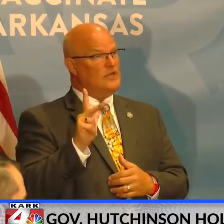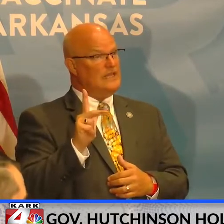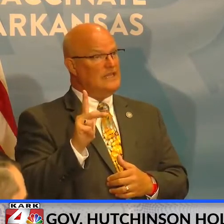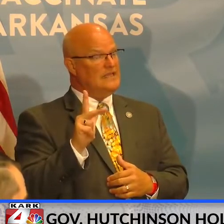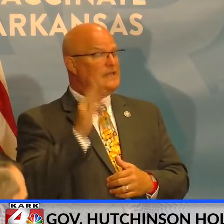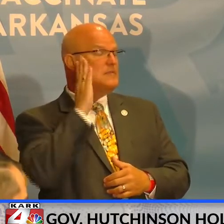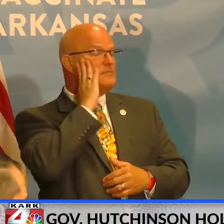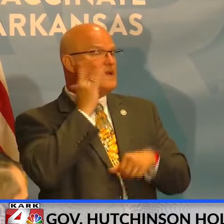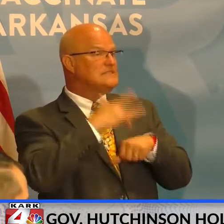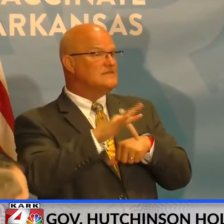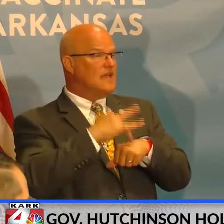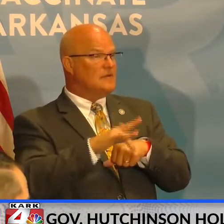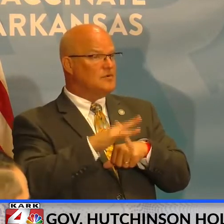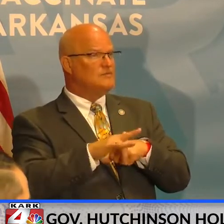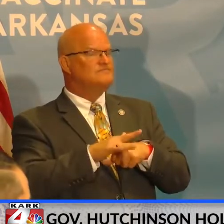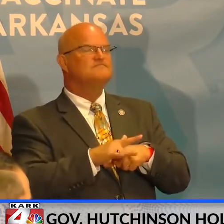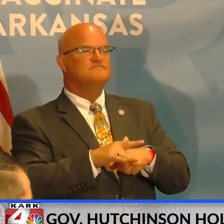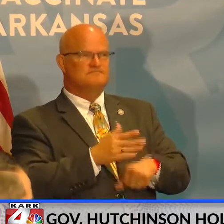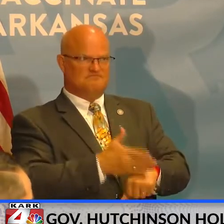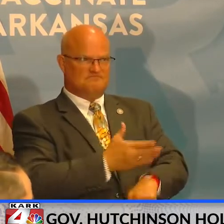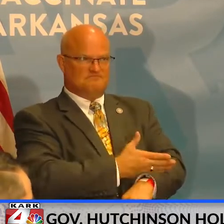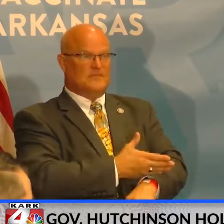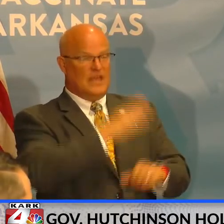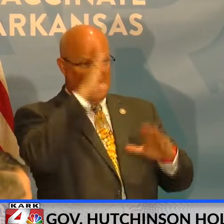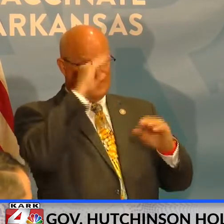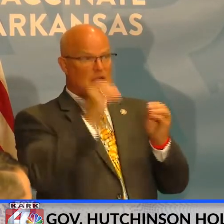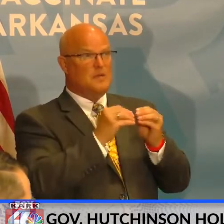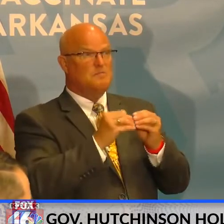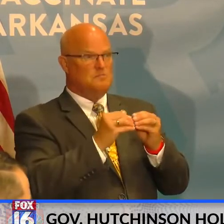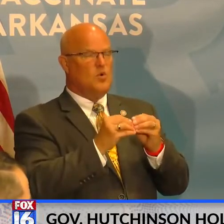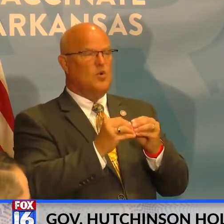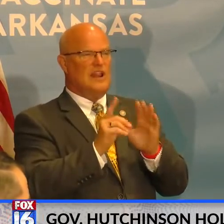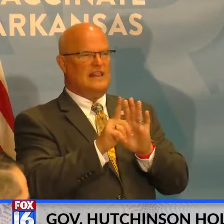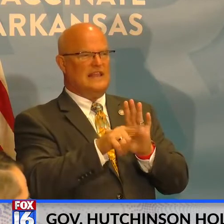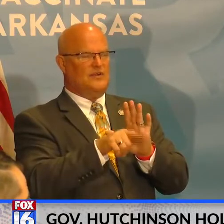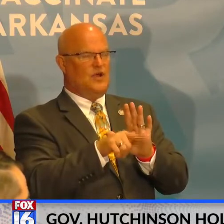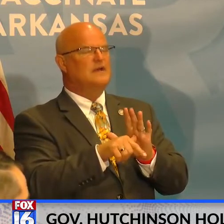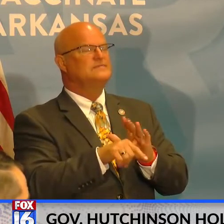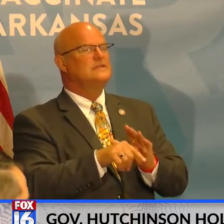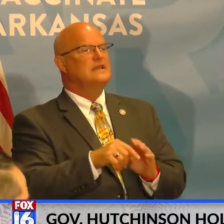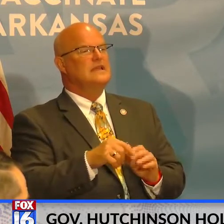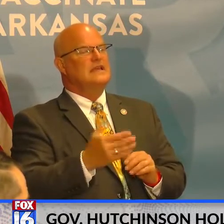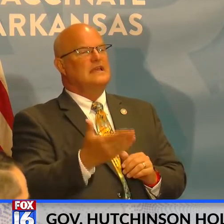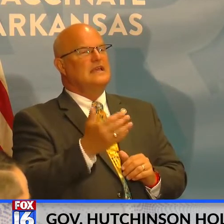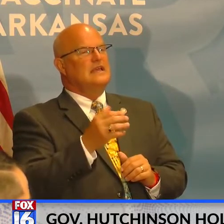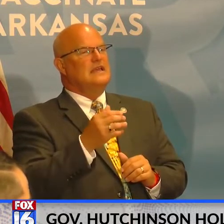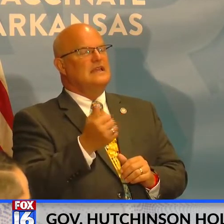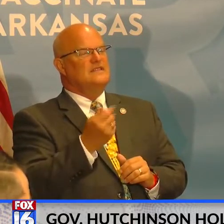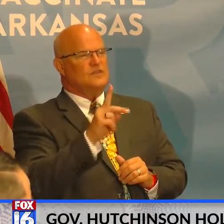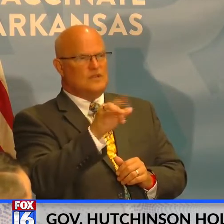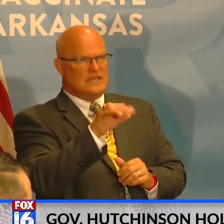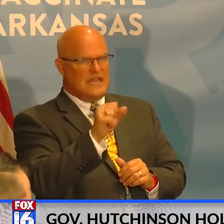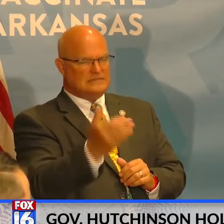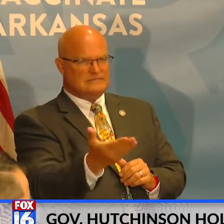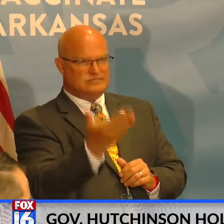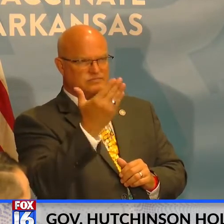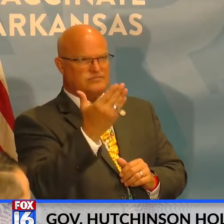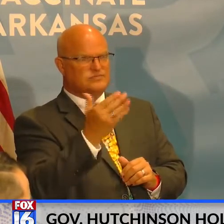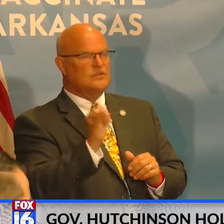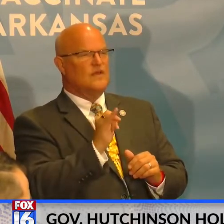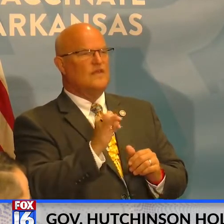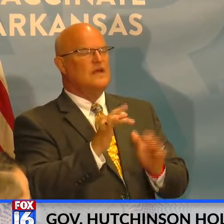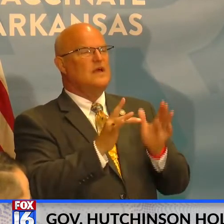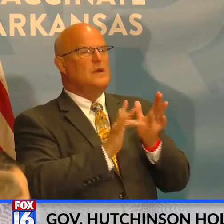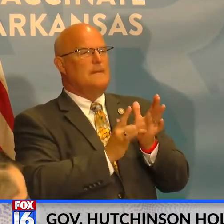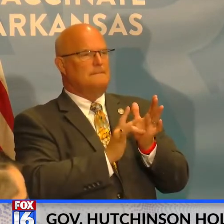so this is progress and we expect more to come online, uh, in the coming days as well as some of our med surge